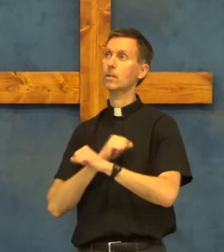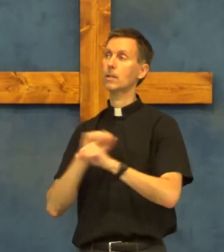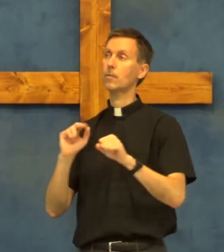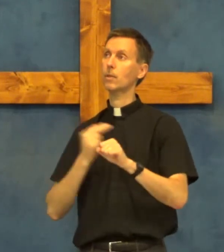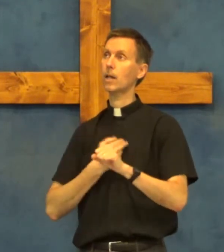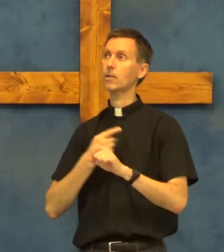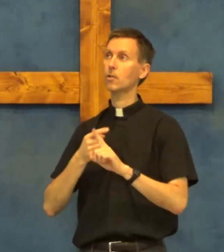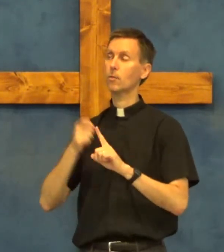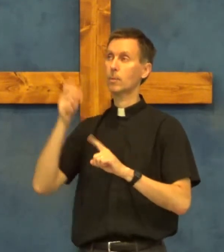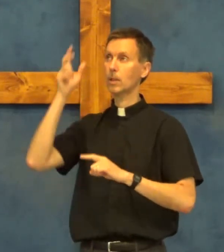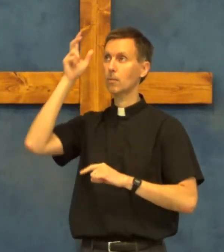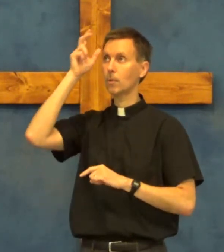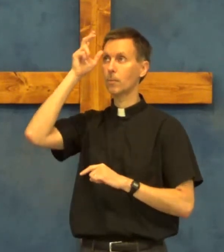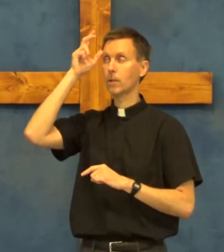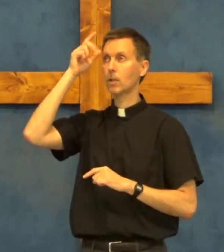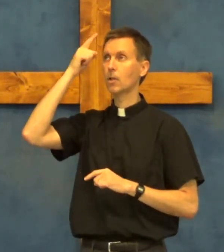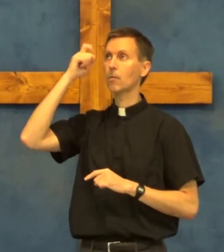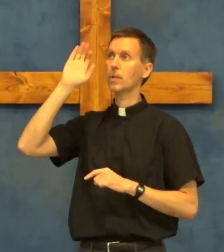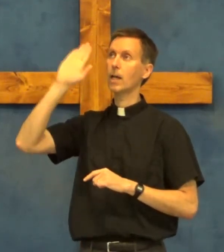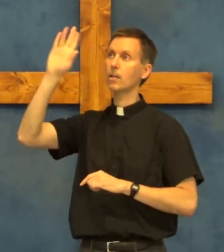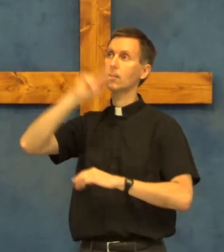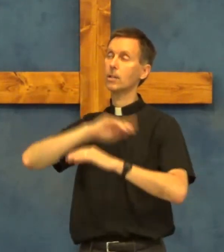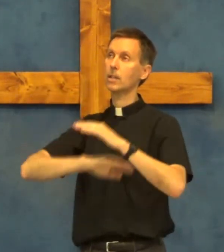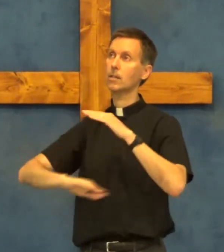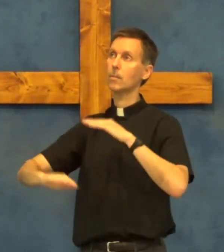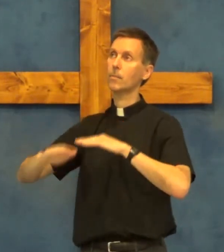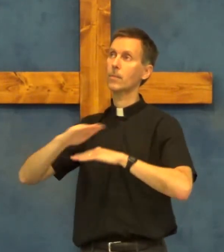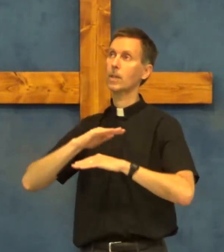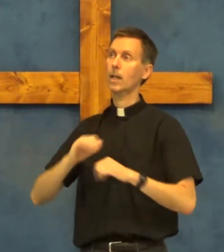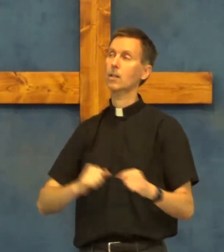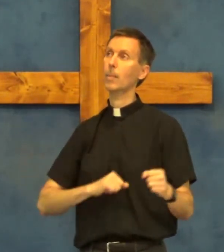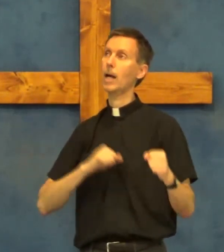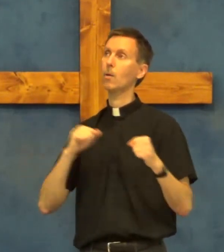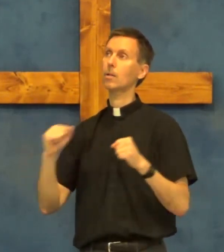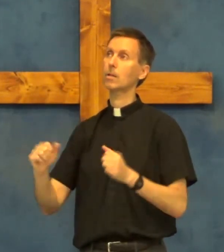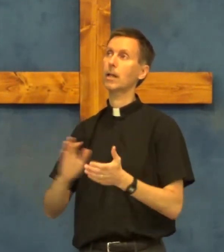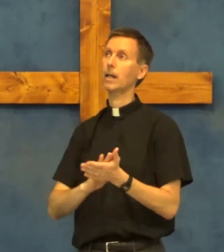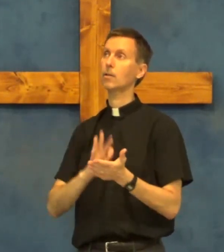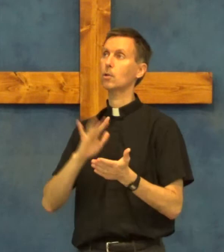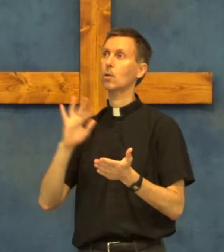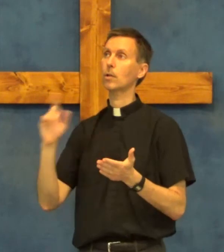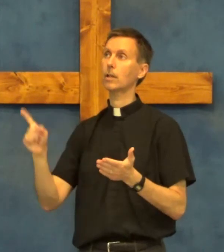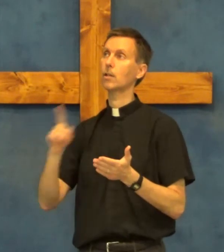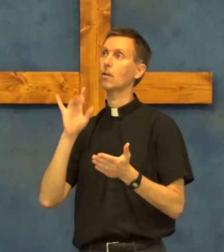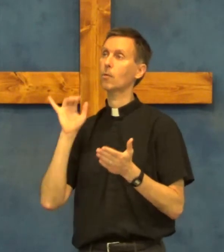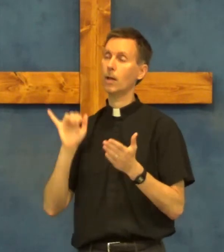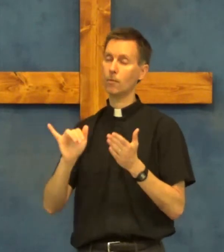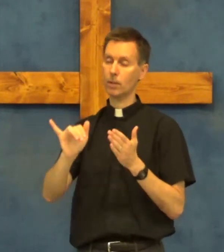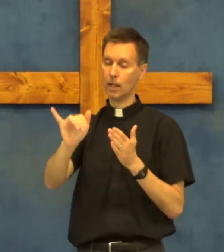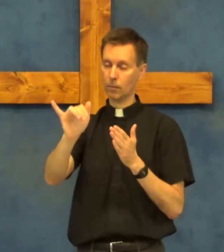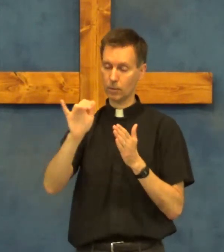deliver us from evil for thy is the kingdom and the power and the glory forever and ever